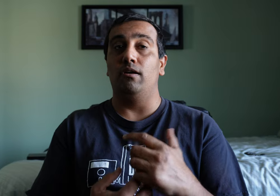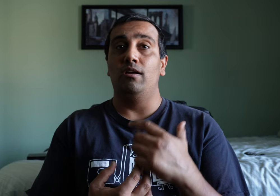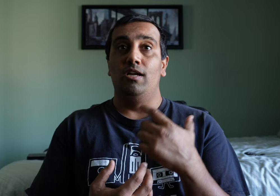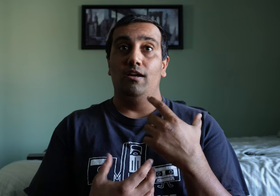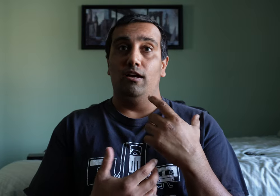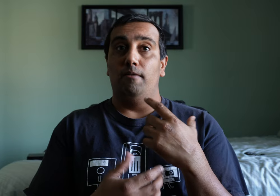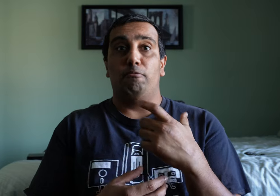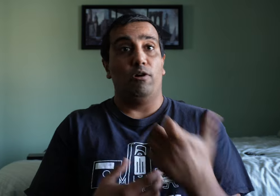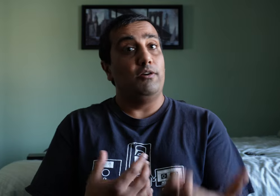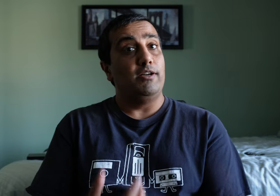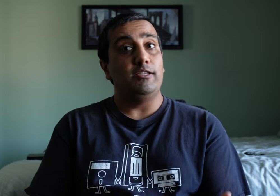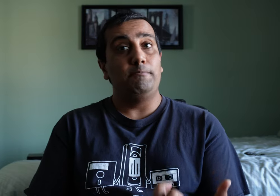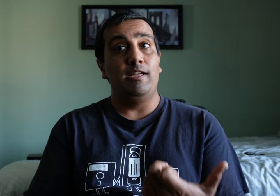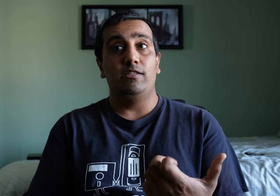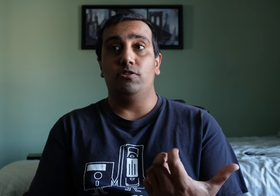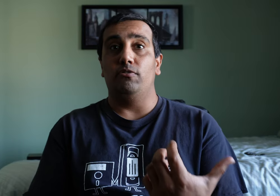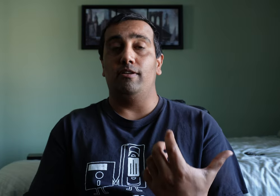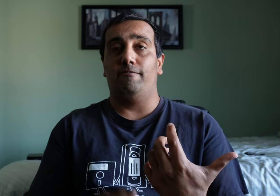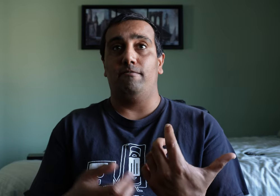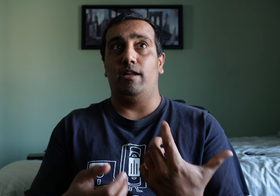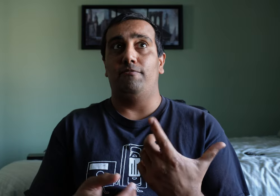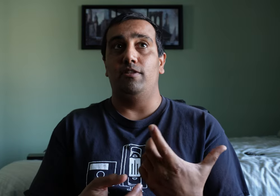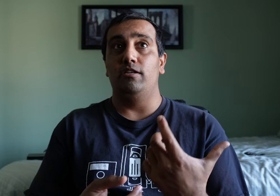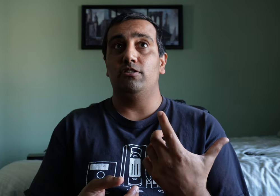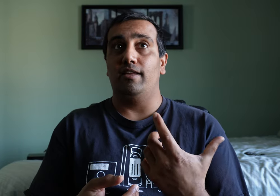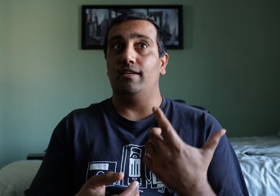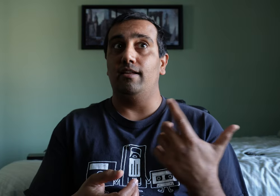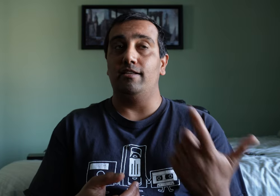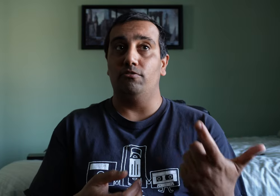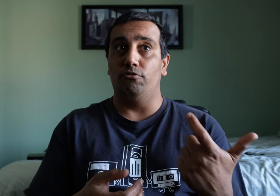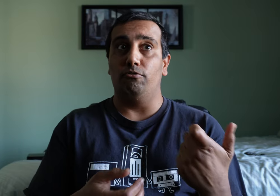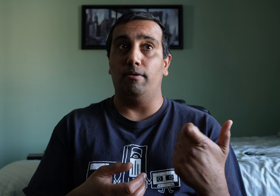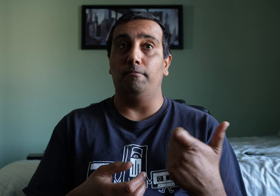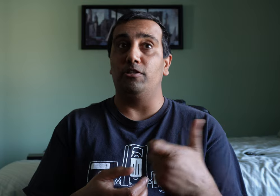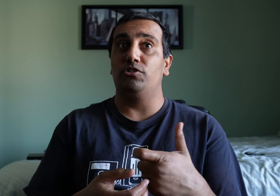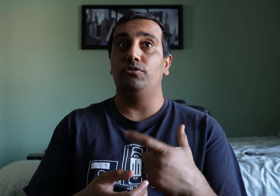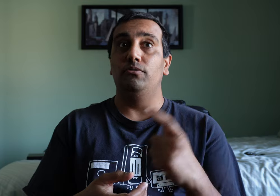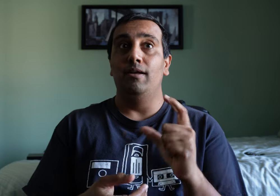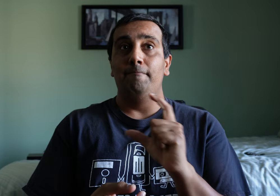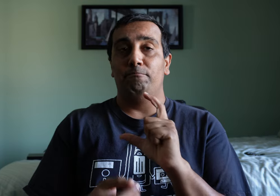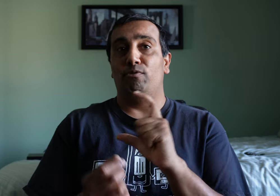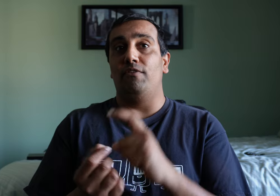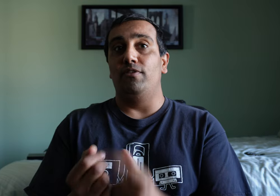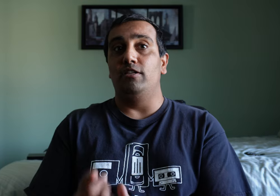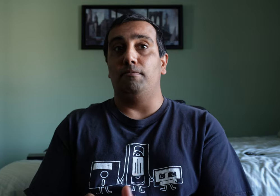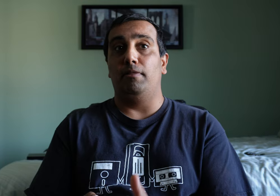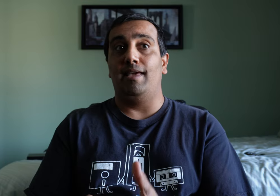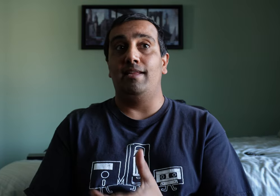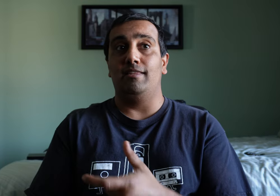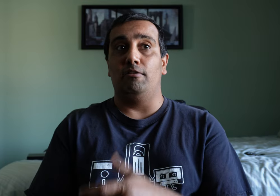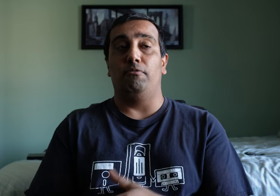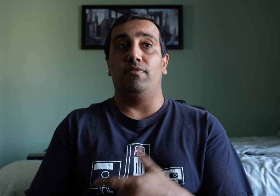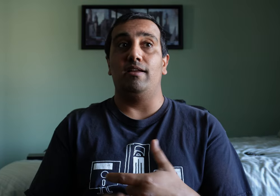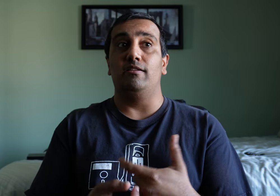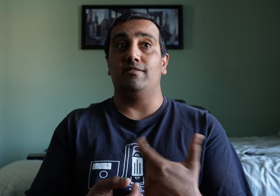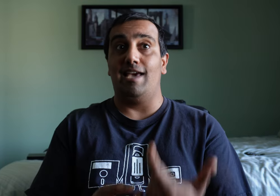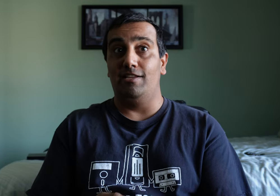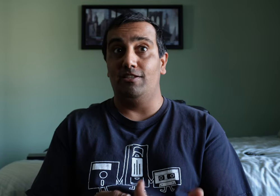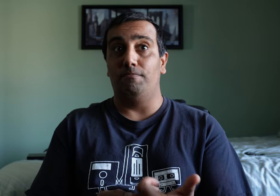progress updates. So when I finish, like in Knights of the Old Republic 2, when I finish A Planet, then I'll provide a status update